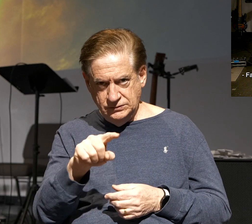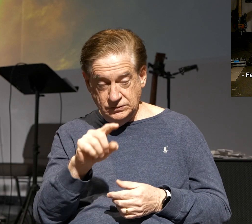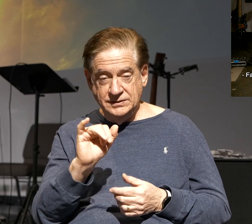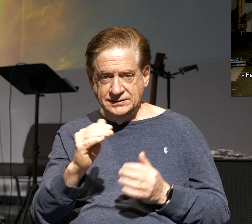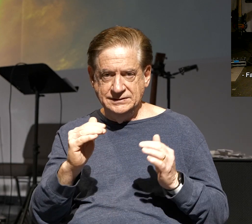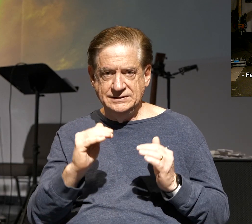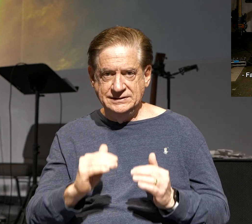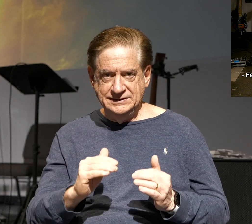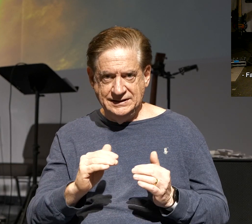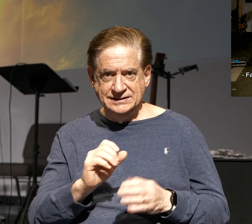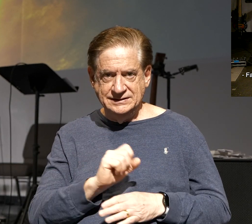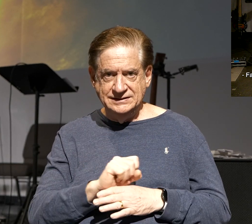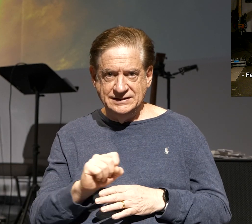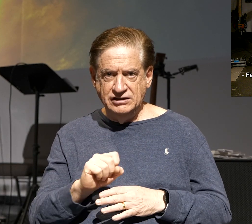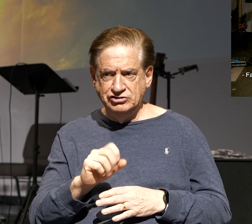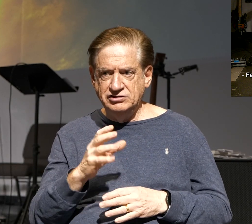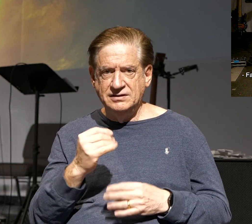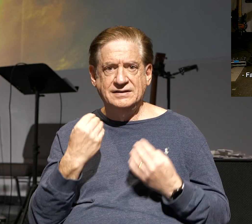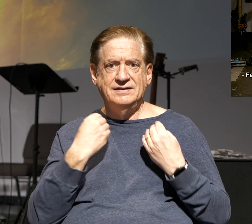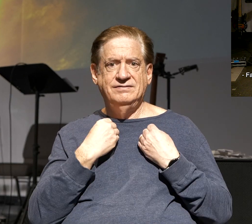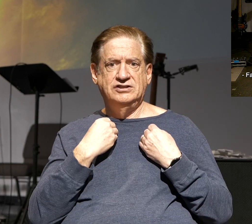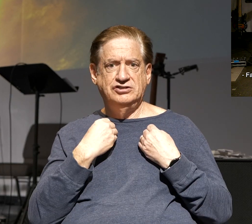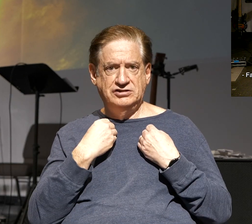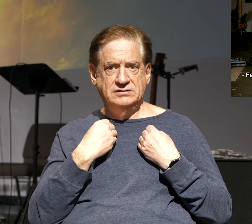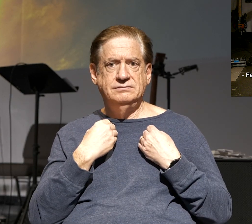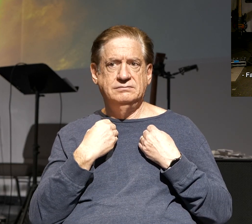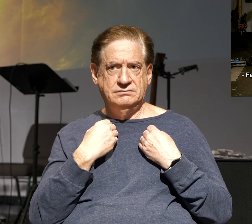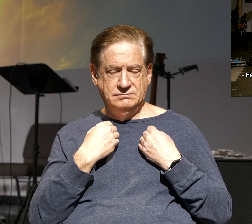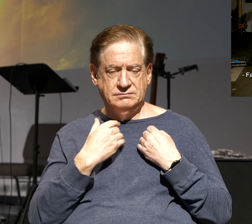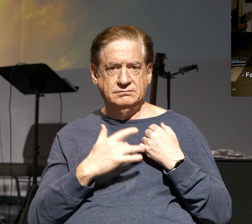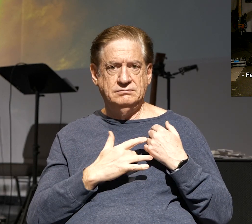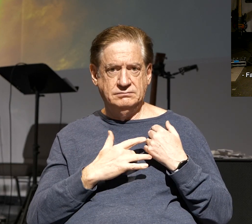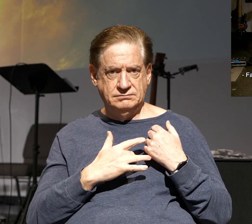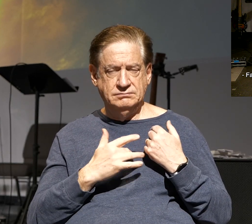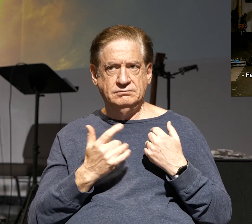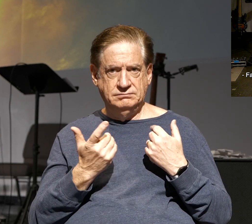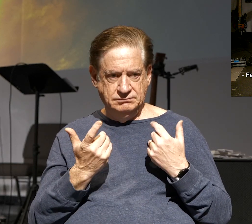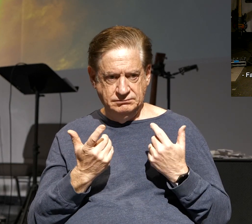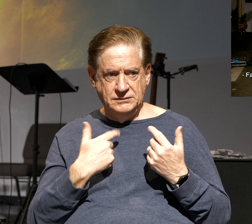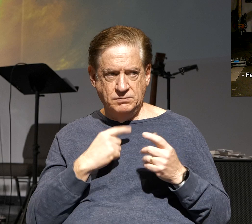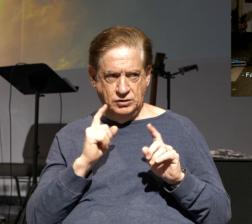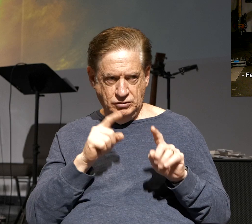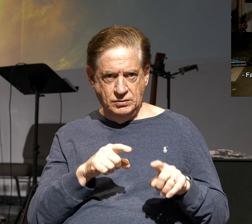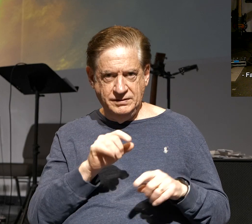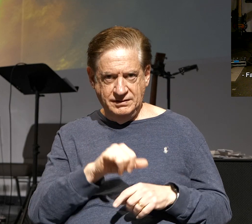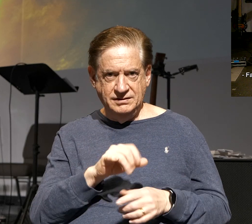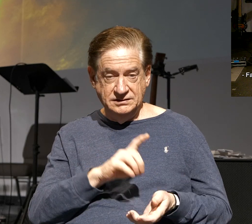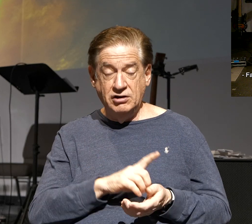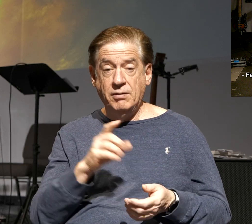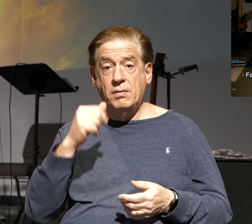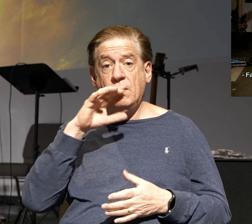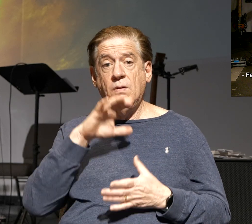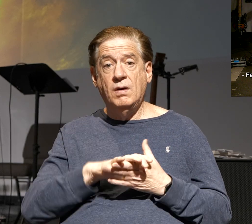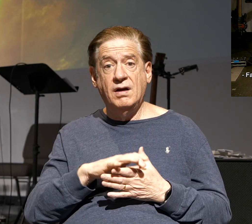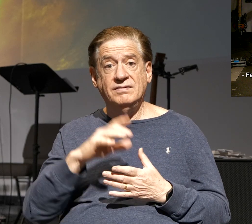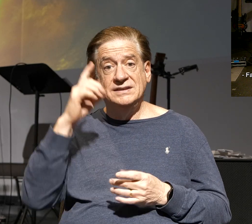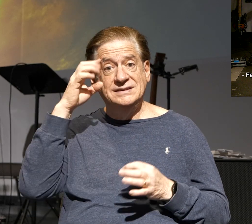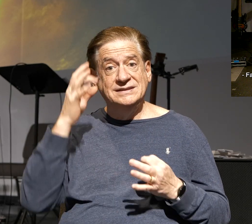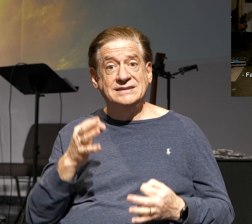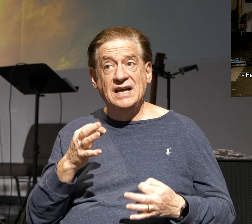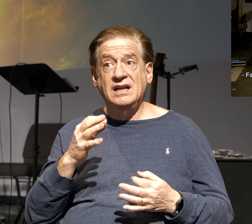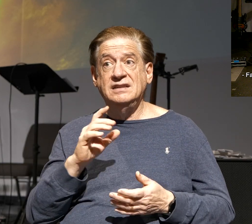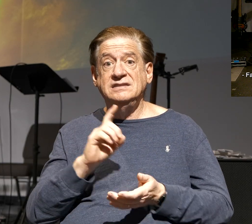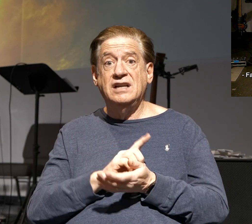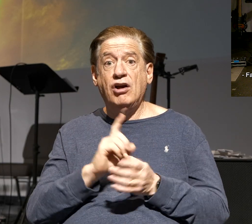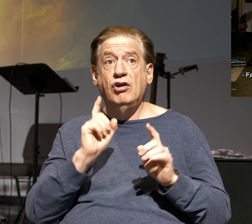would be the next stage. That's that conviction. Okay, this is the doctor I'm going to go for, which by the way, when my wife decided the doctor she was going to go